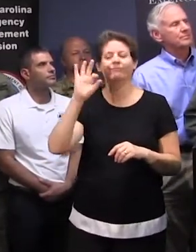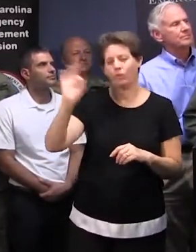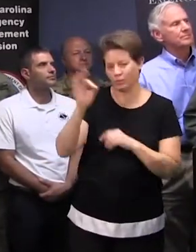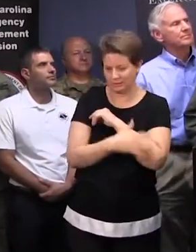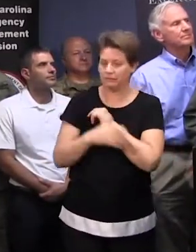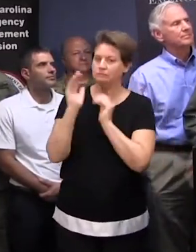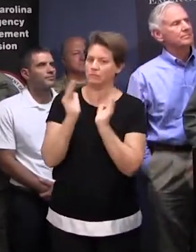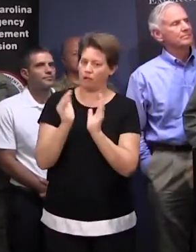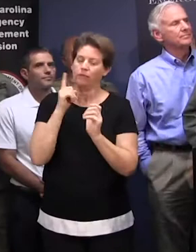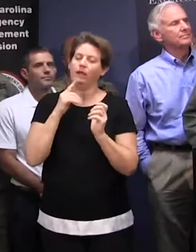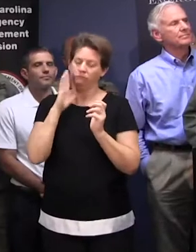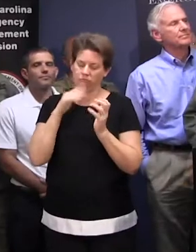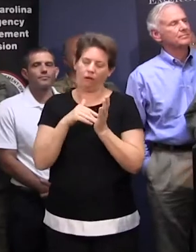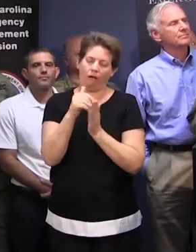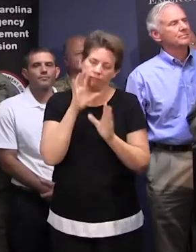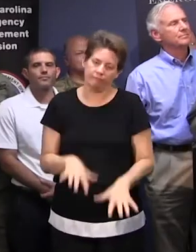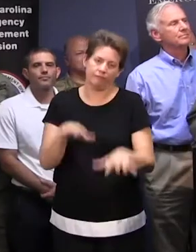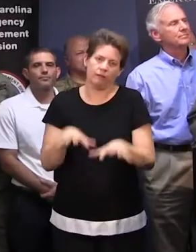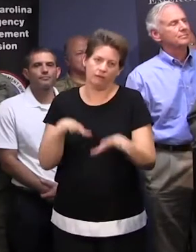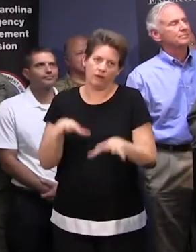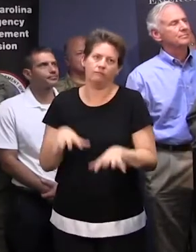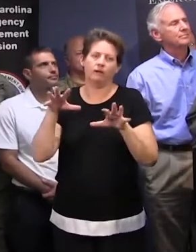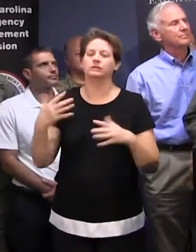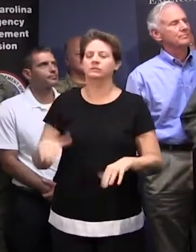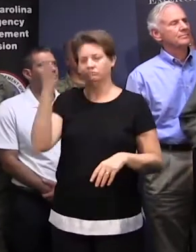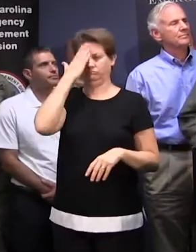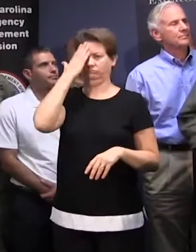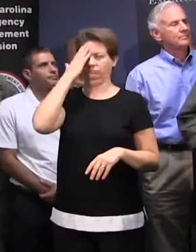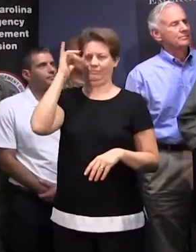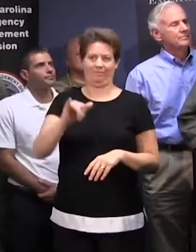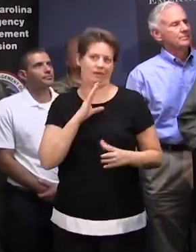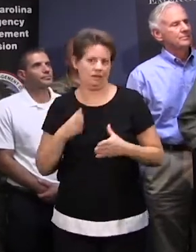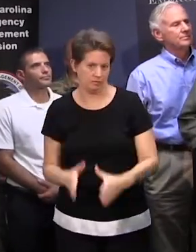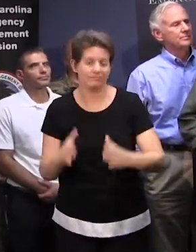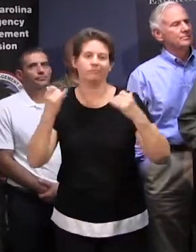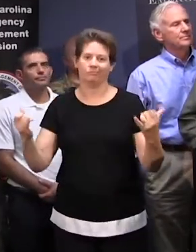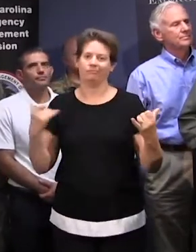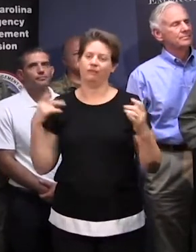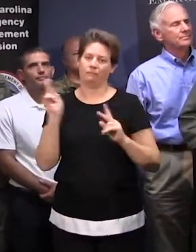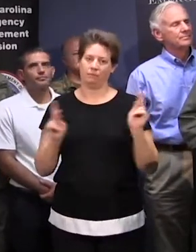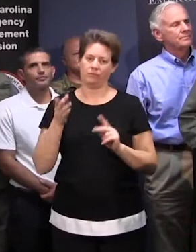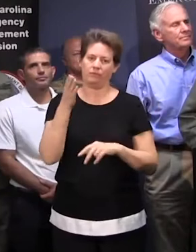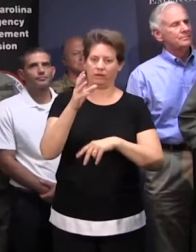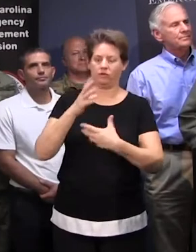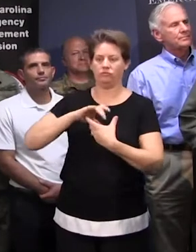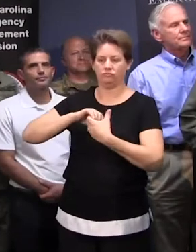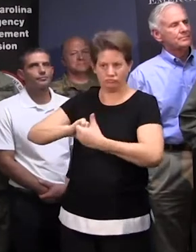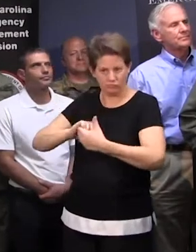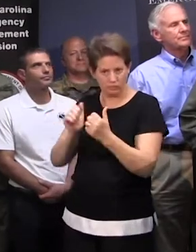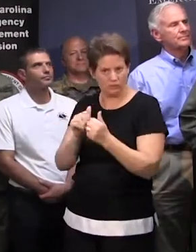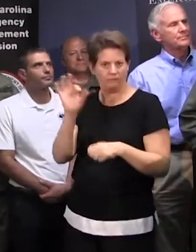creek that floods often. So we have a lot of knowledge of that creek, and we have personnel now working with Florence County